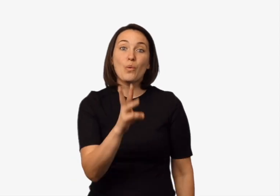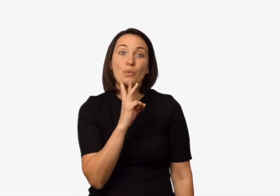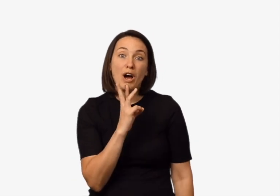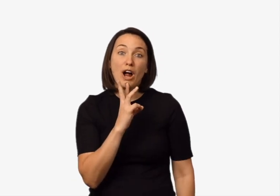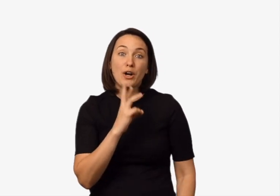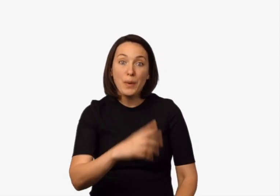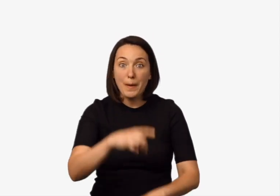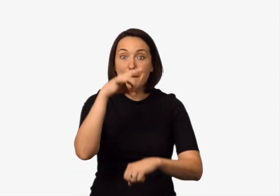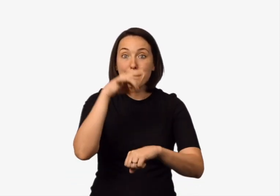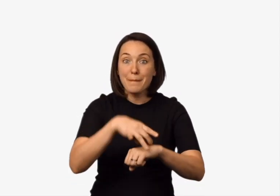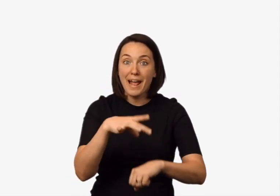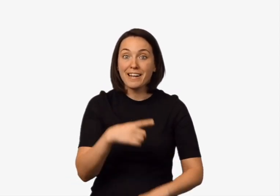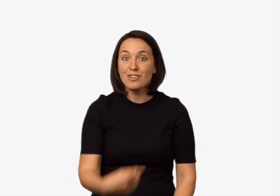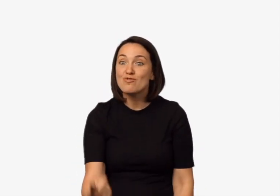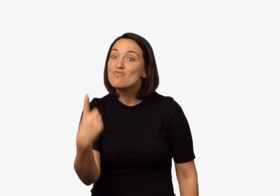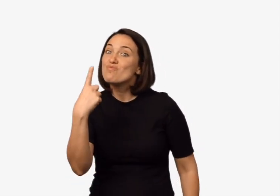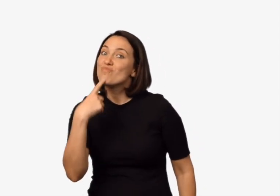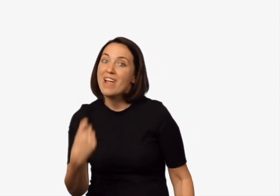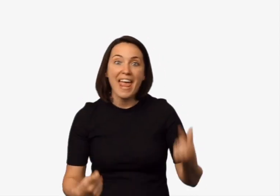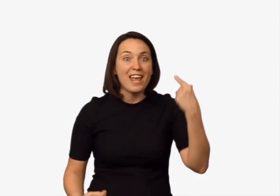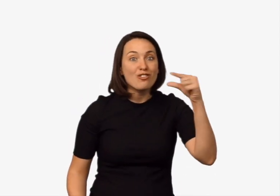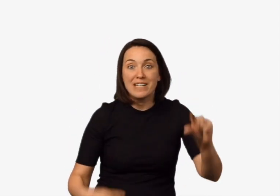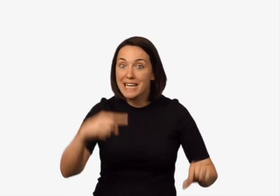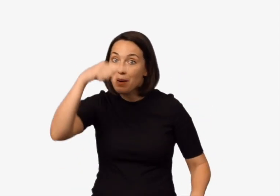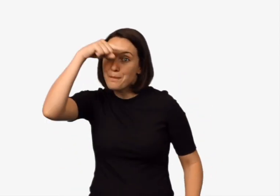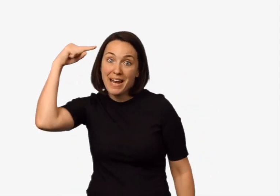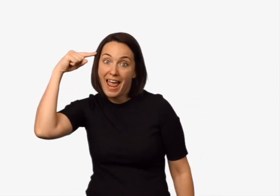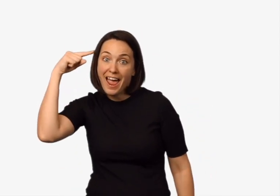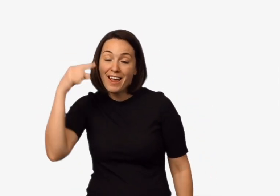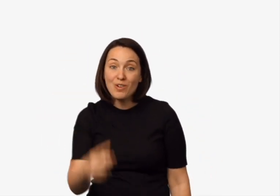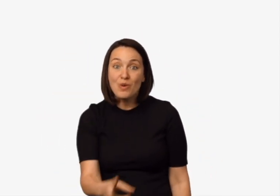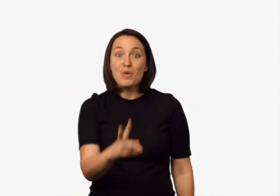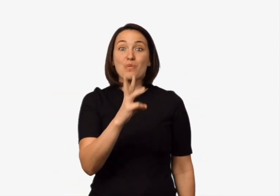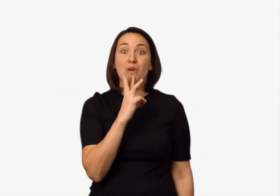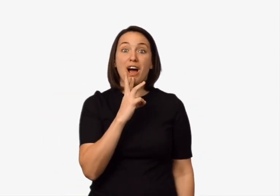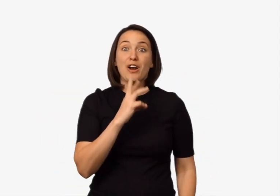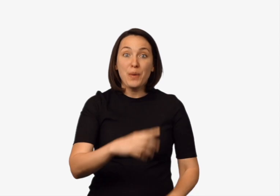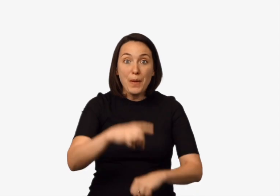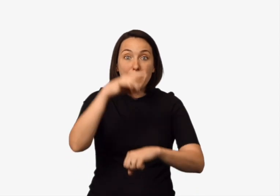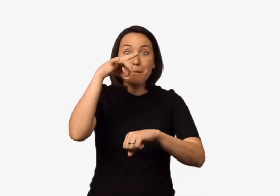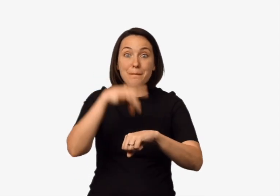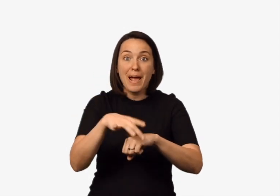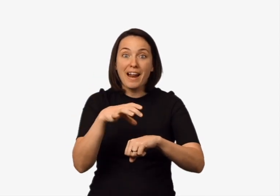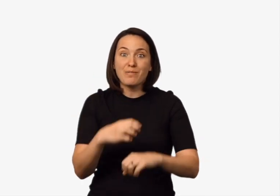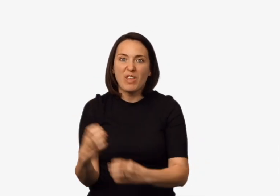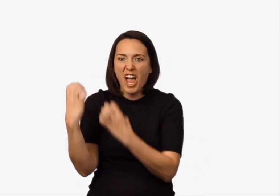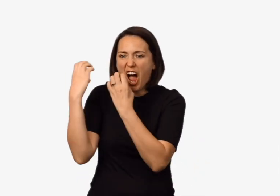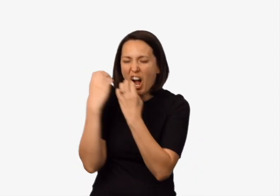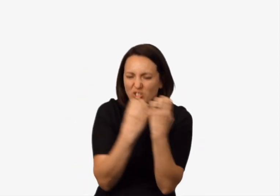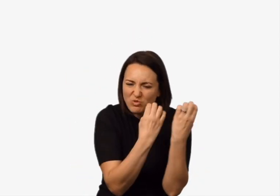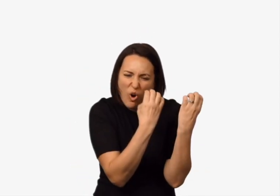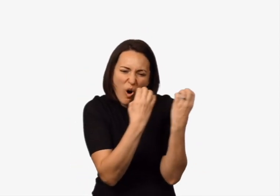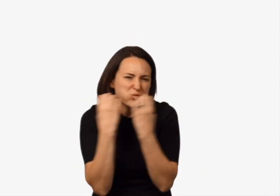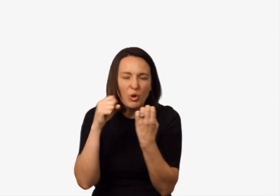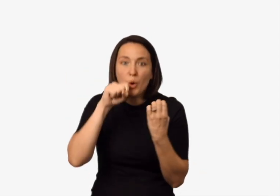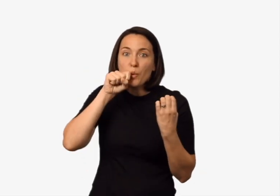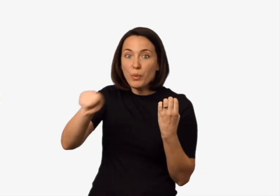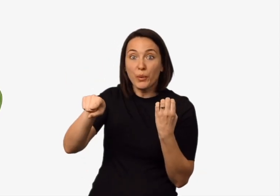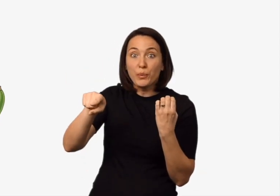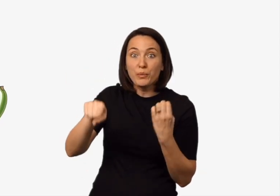Water, melon. Red, green, black. Water, melon. Munch, munch,